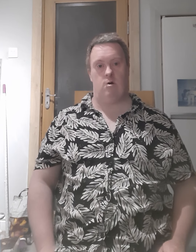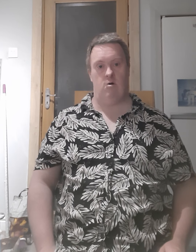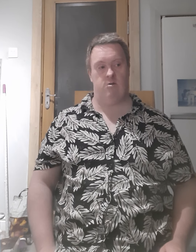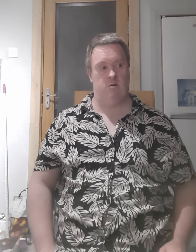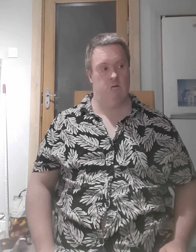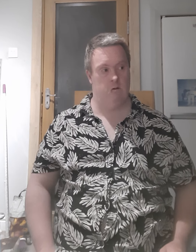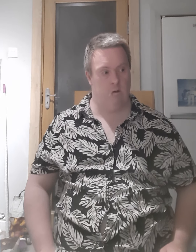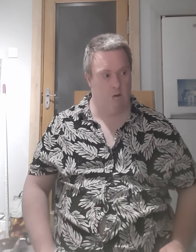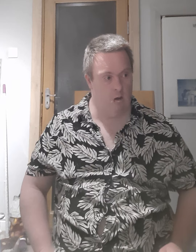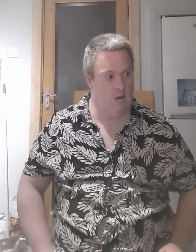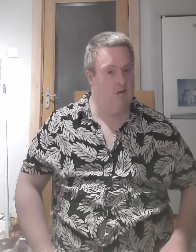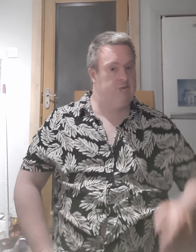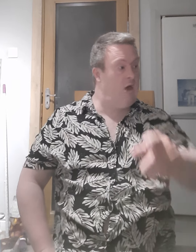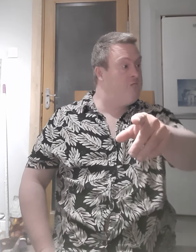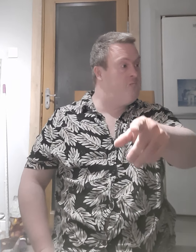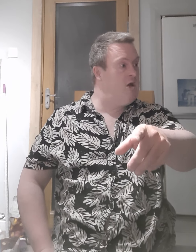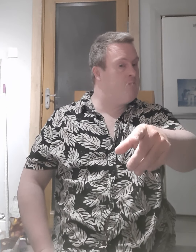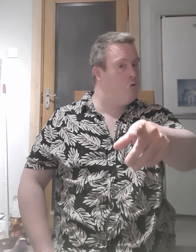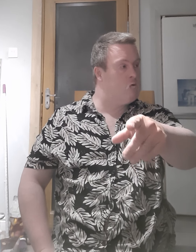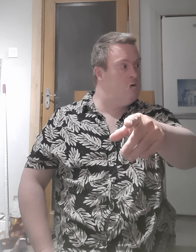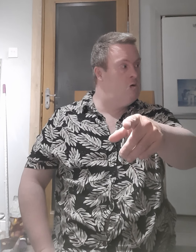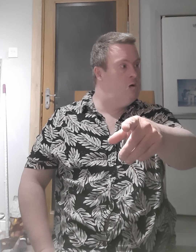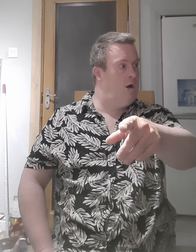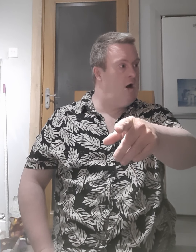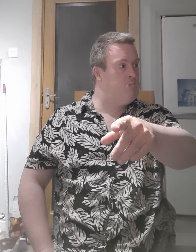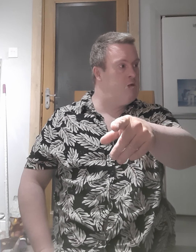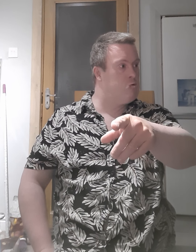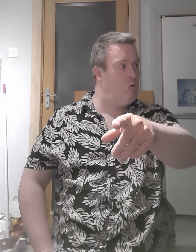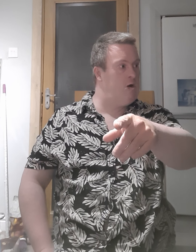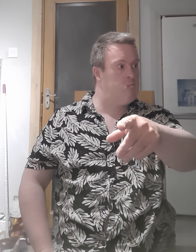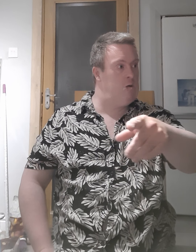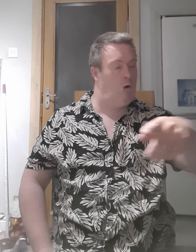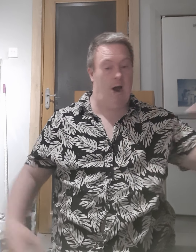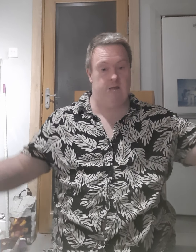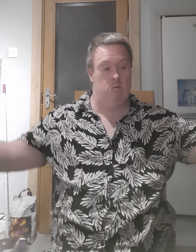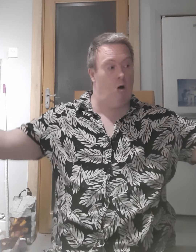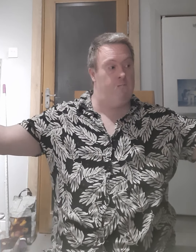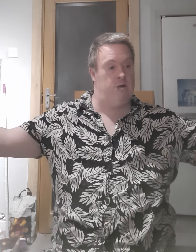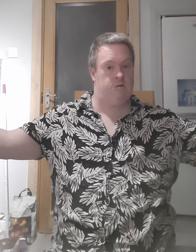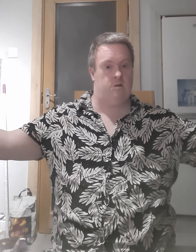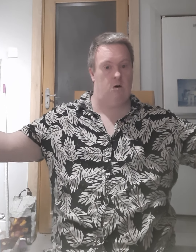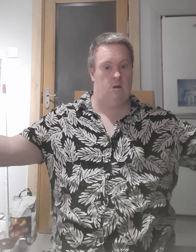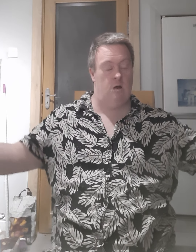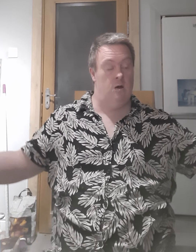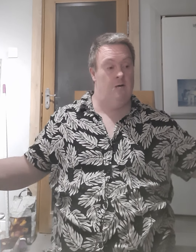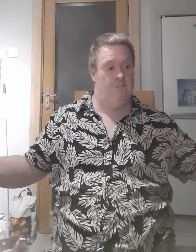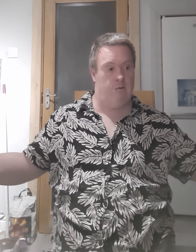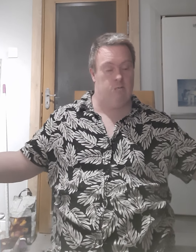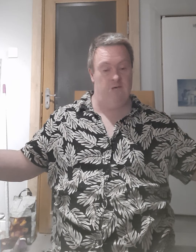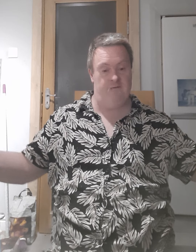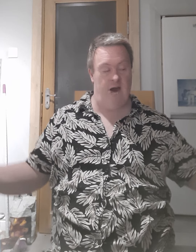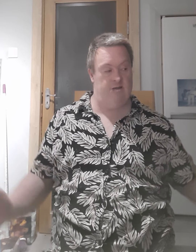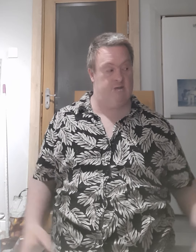the cards that Facebook has me started with no I need to have no videos at all front my fans